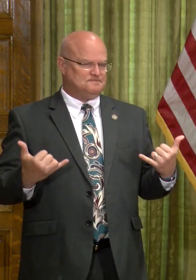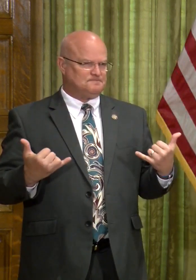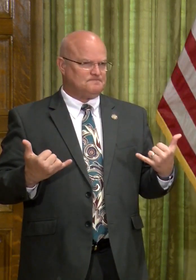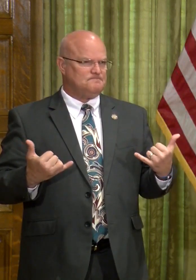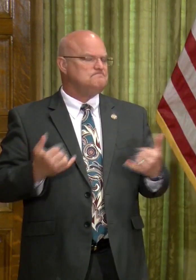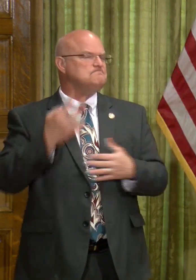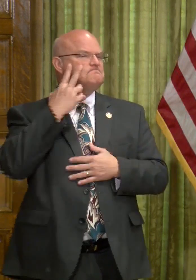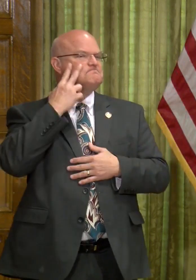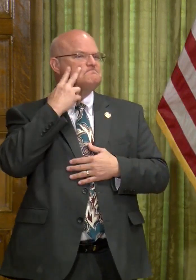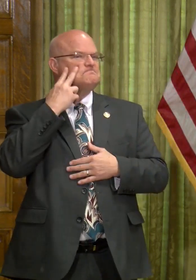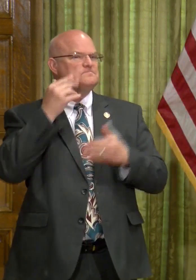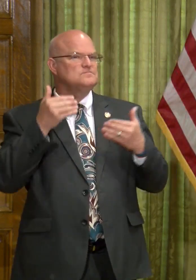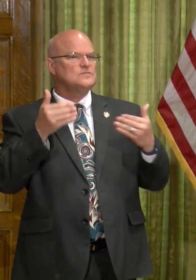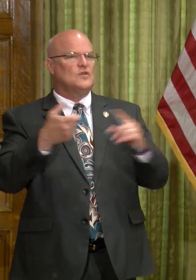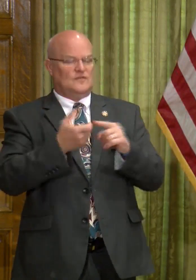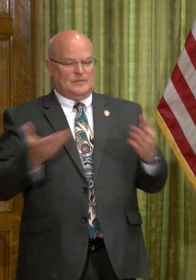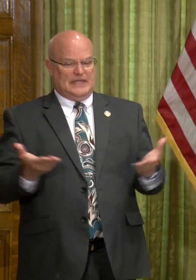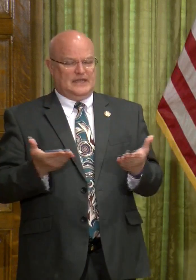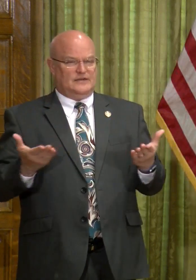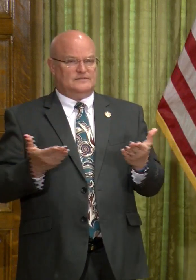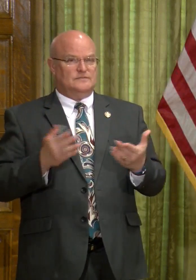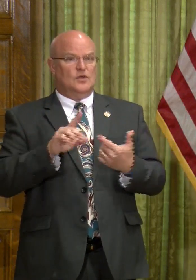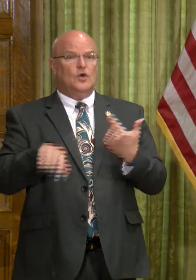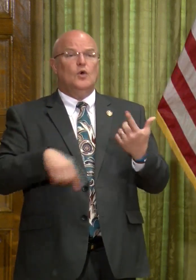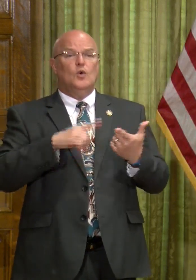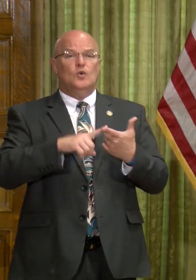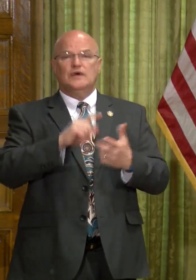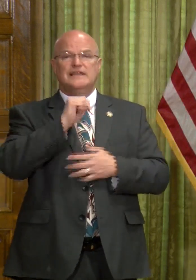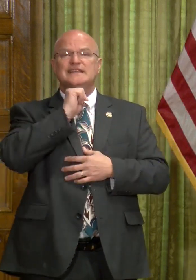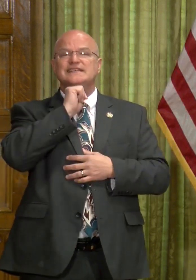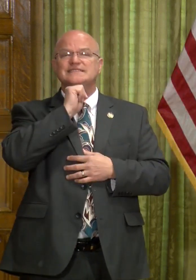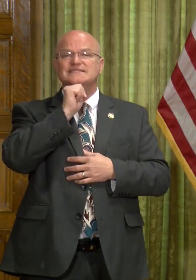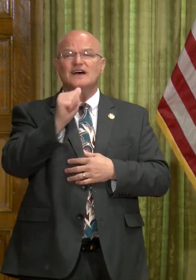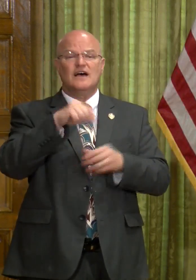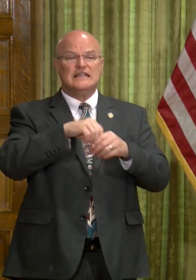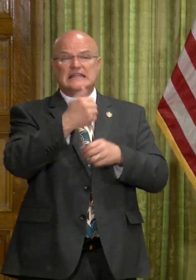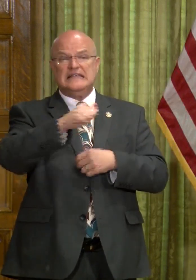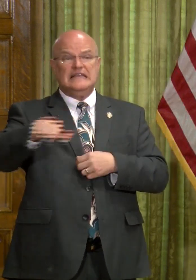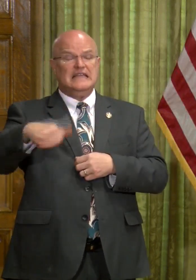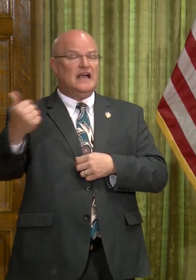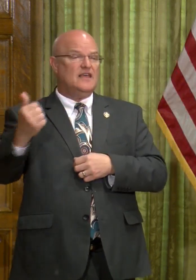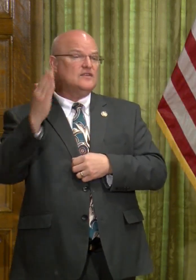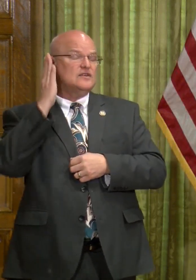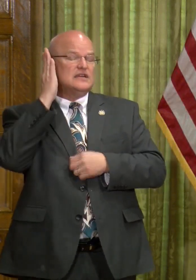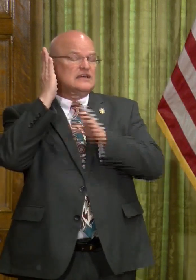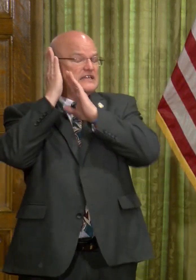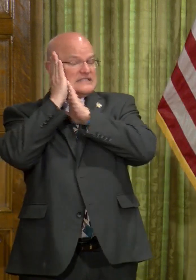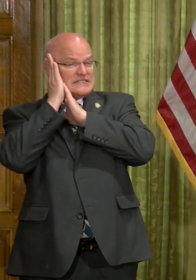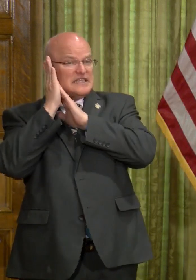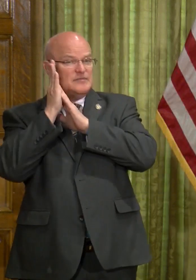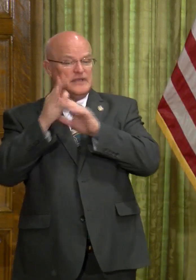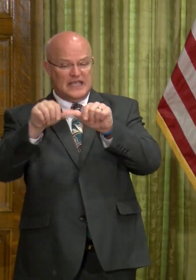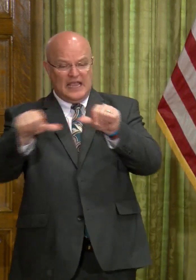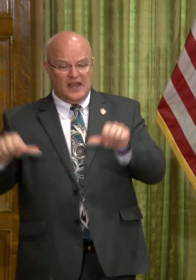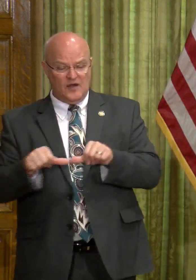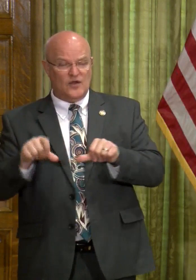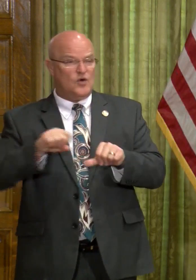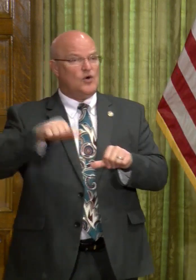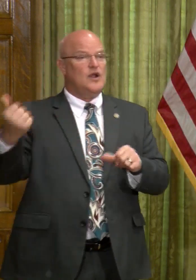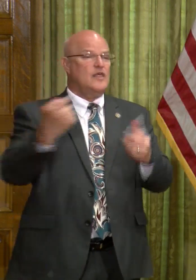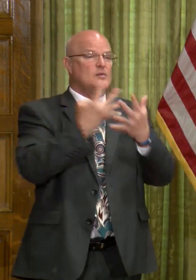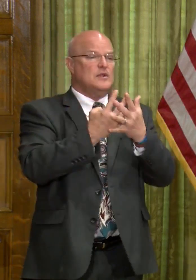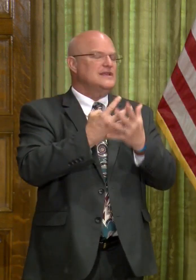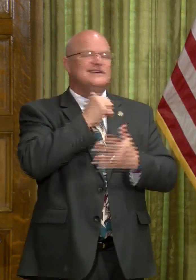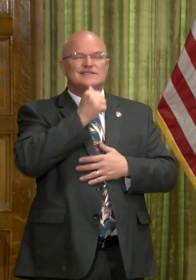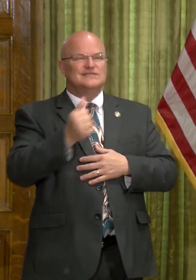Uh, let's see where we go, uh, from here. Uh, whenever it's not, uh, in any other barracks or any other prison units, then,